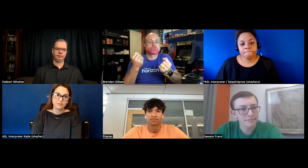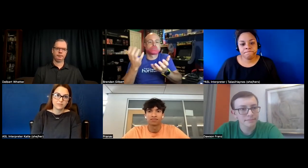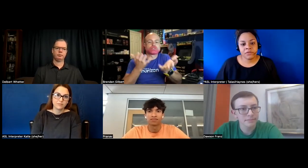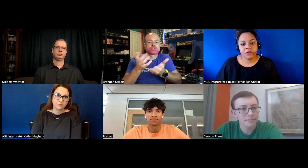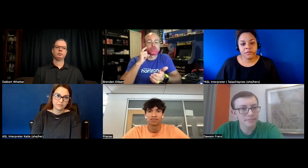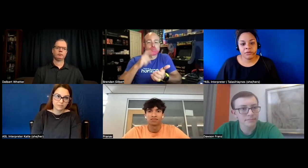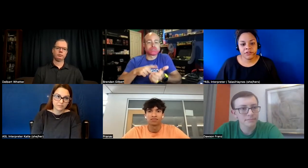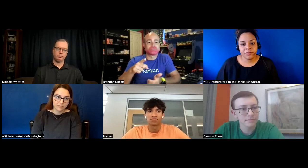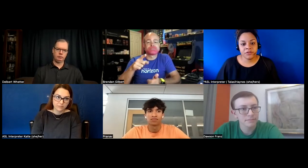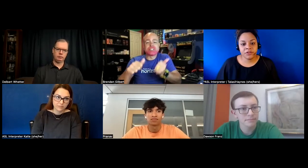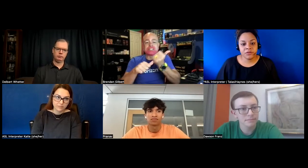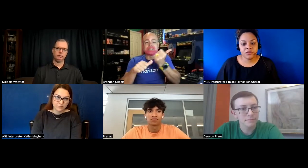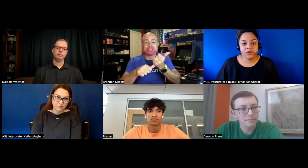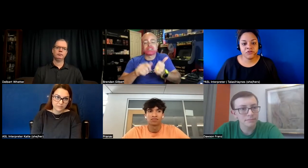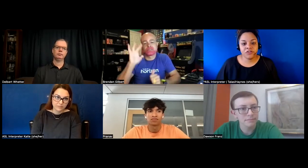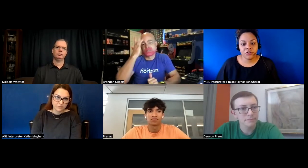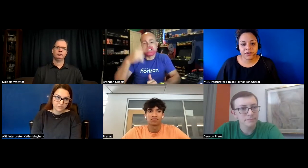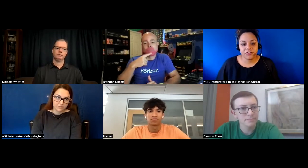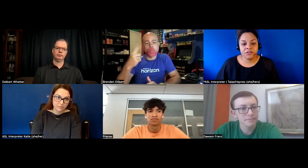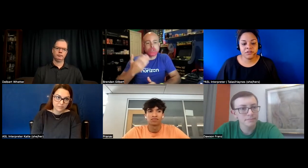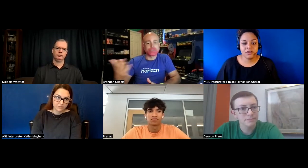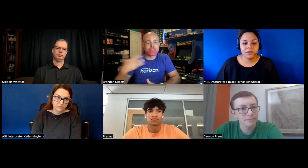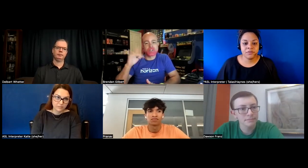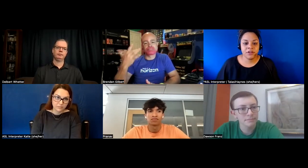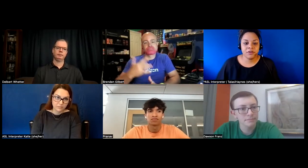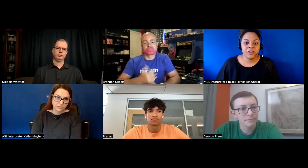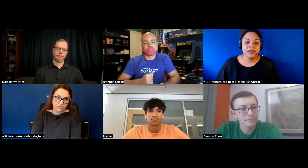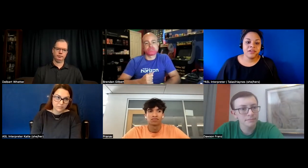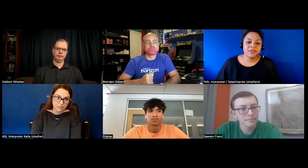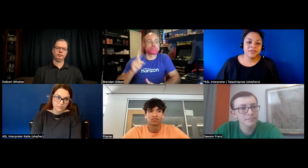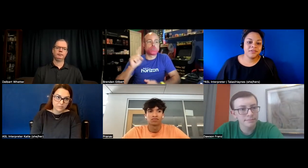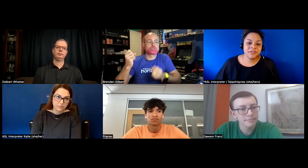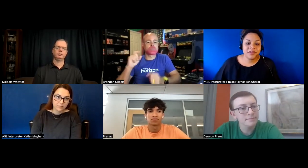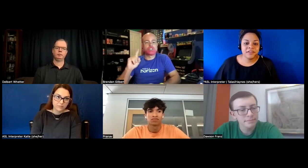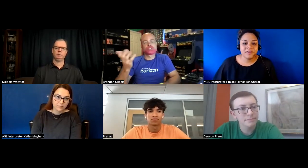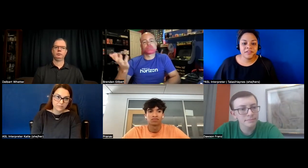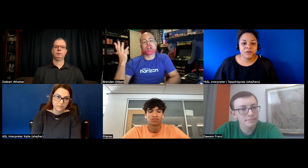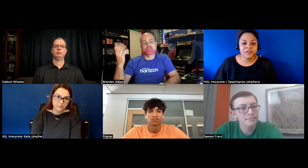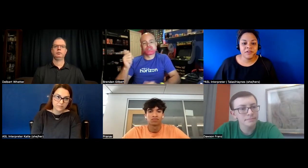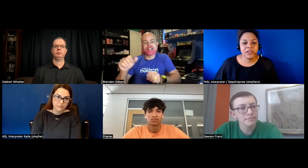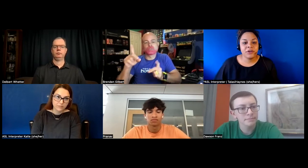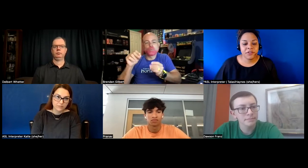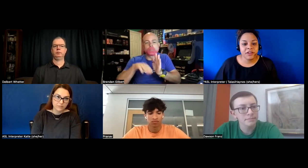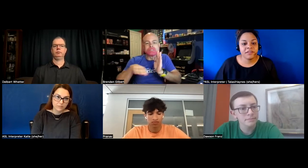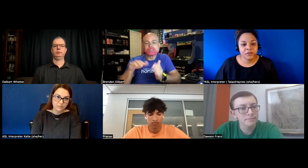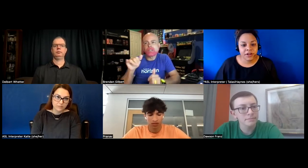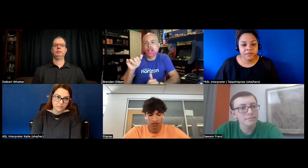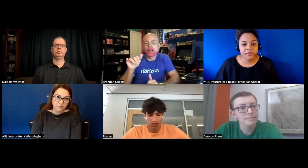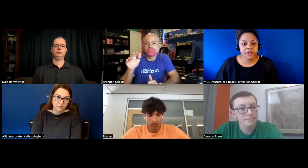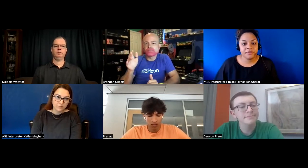um i would like to be able to use you know gesture notifications um you know the assistance is always a hearing thing like siri um